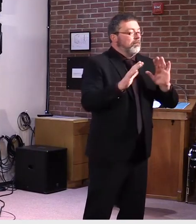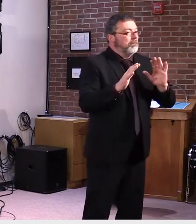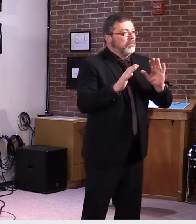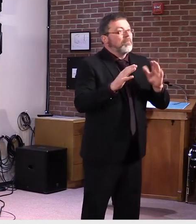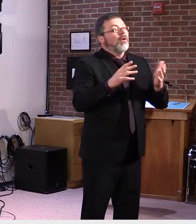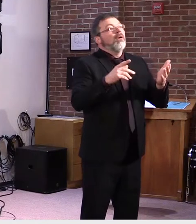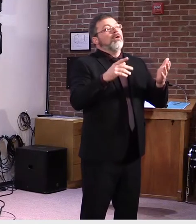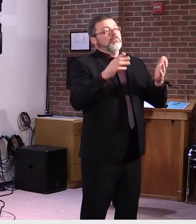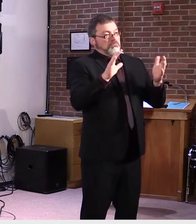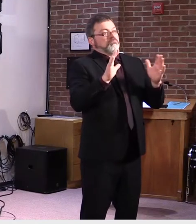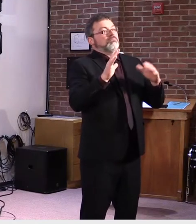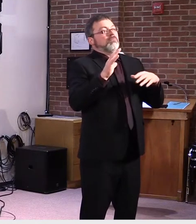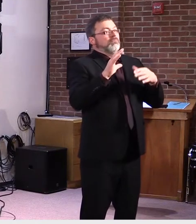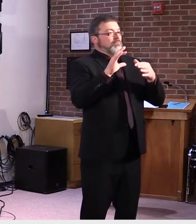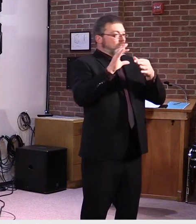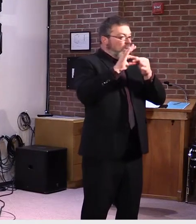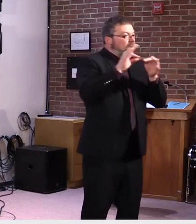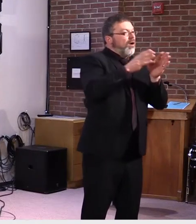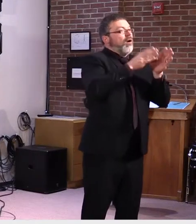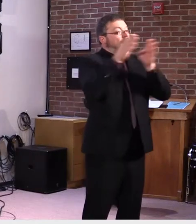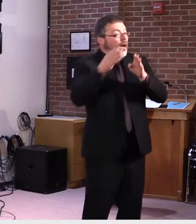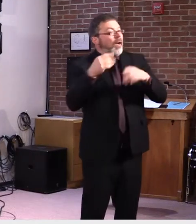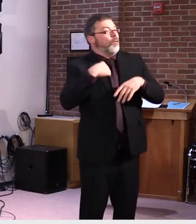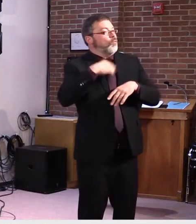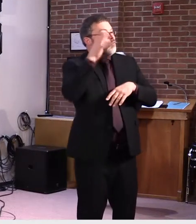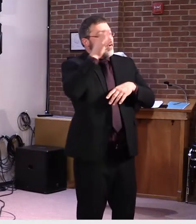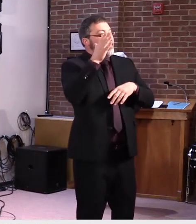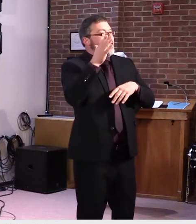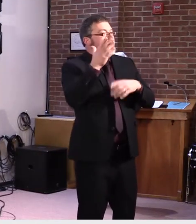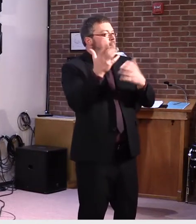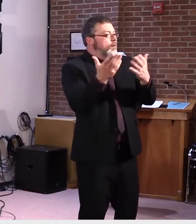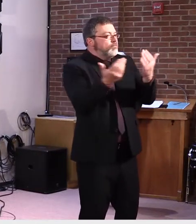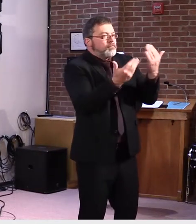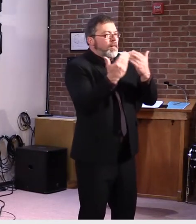to frequently asked questions regarding the implementation of our health guidance.